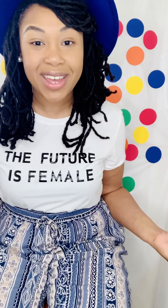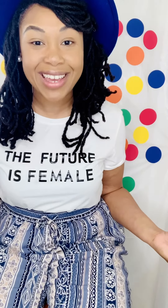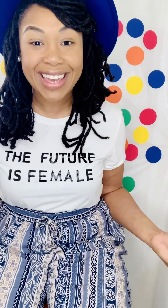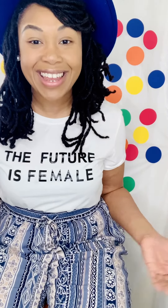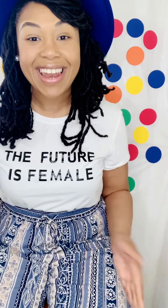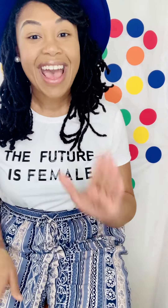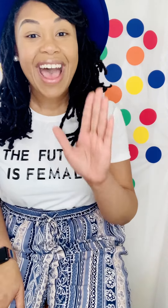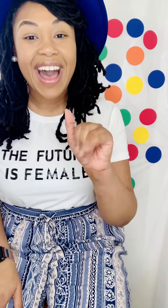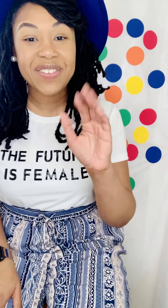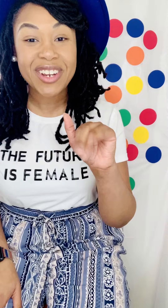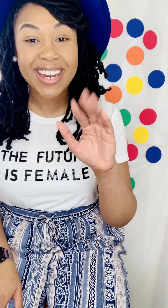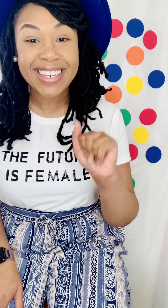again. Have a great day.